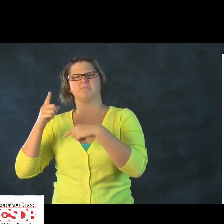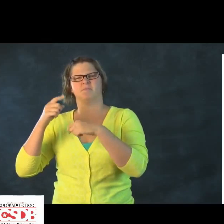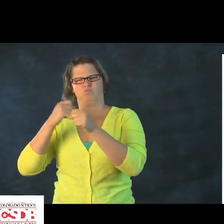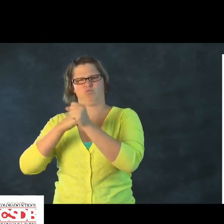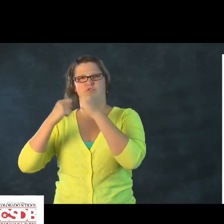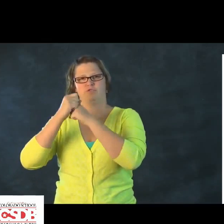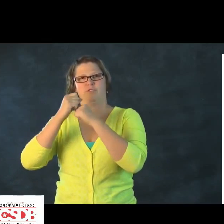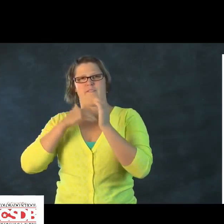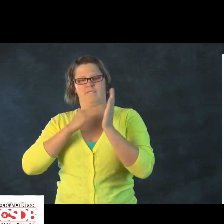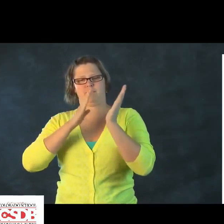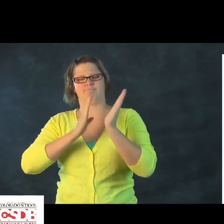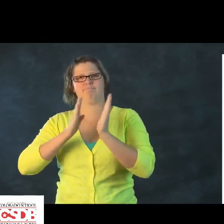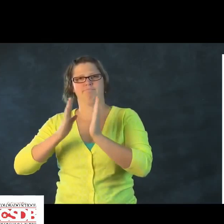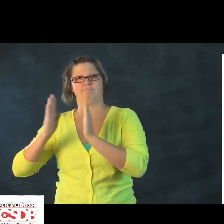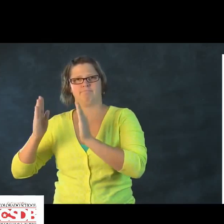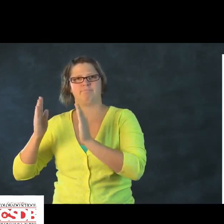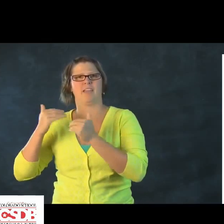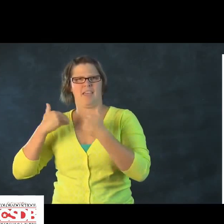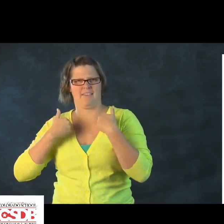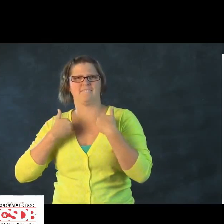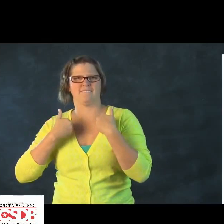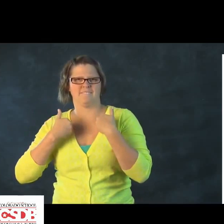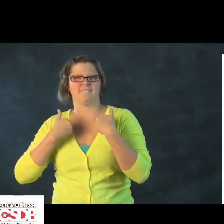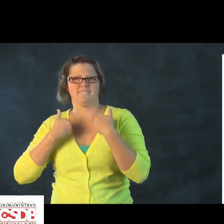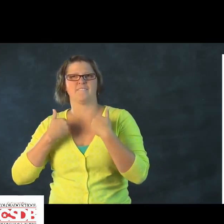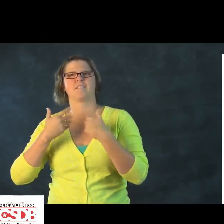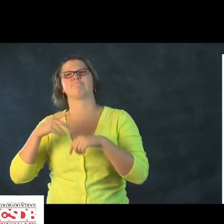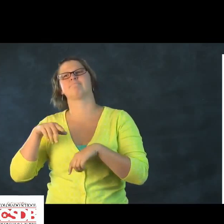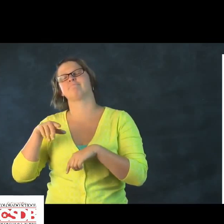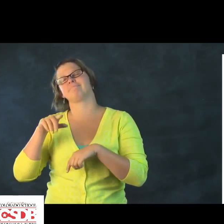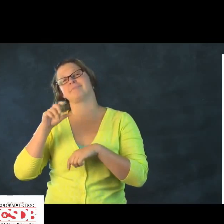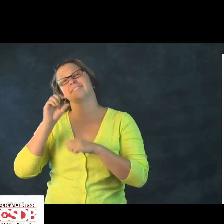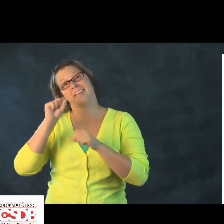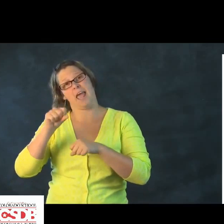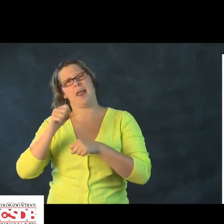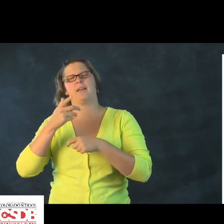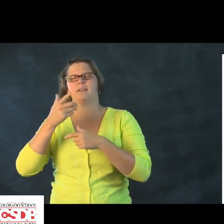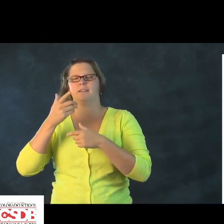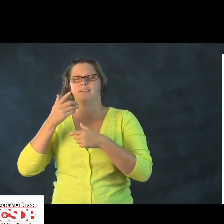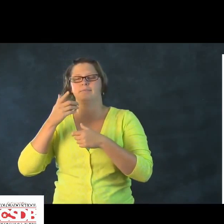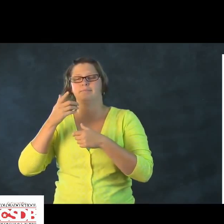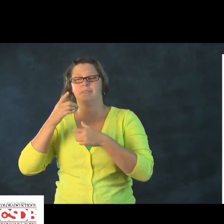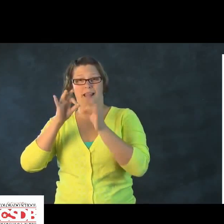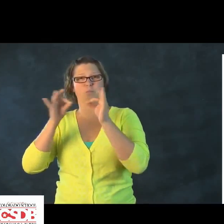terminology and signs, and there is a certain structure within language.